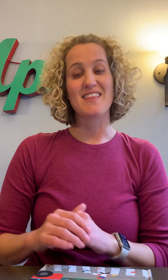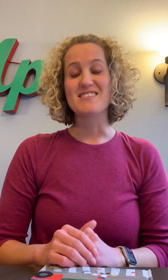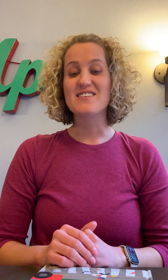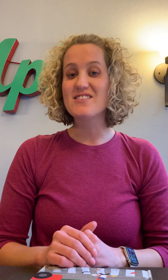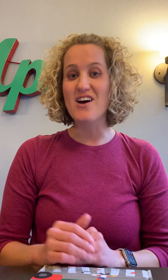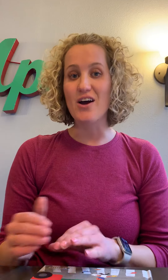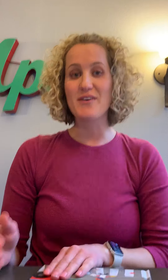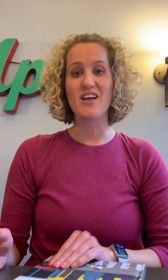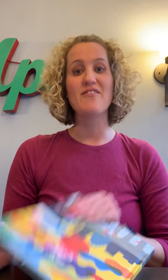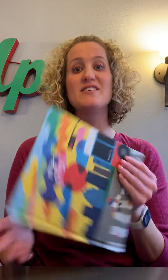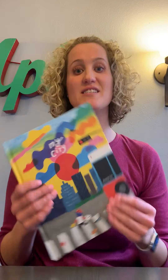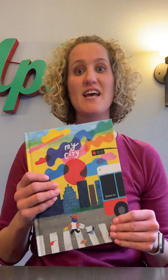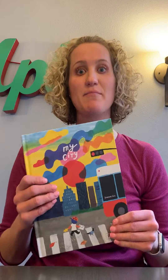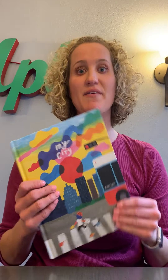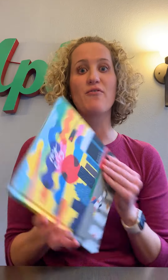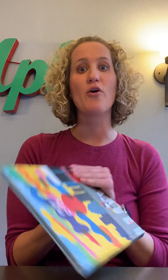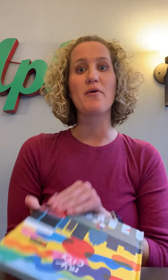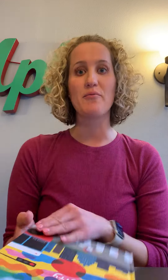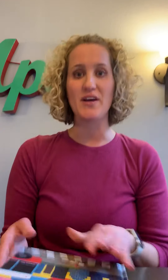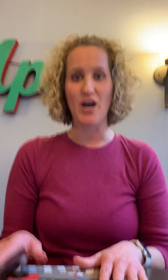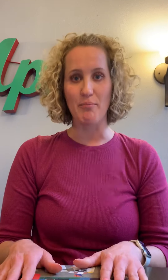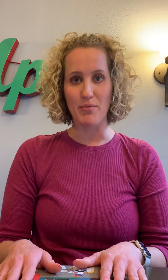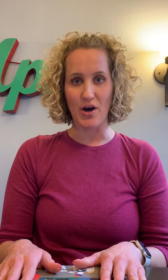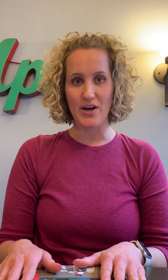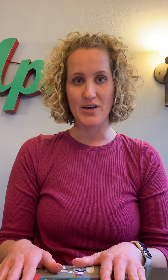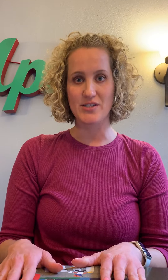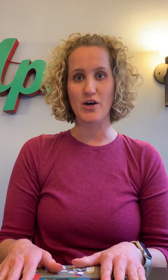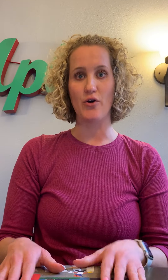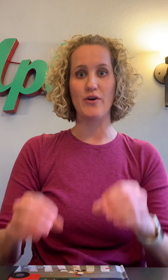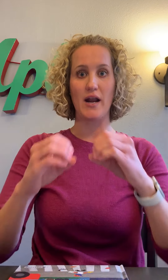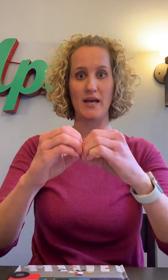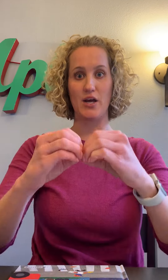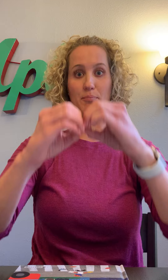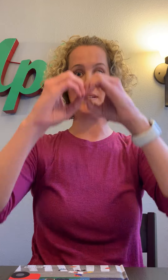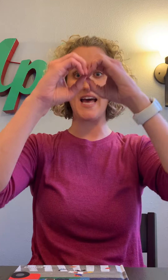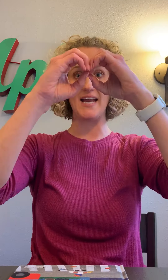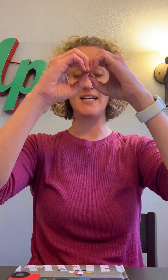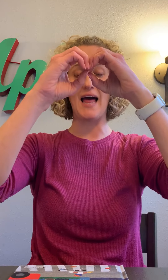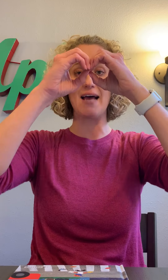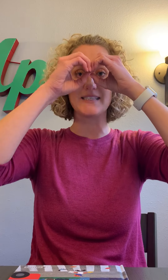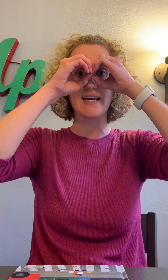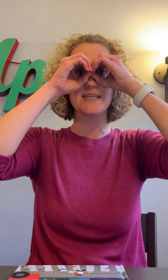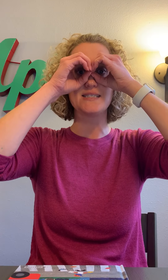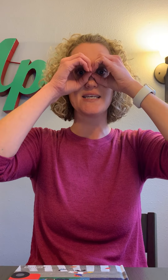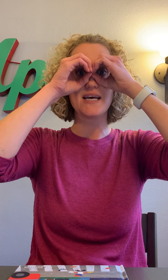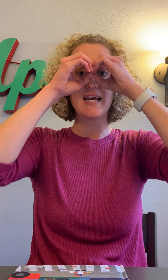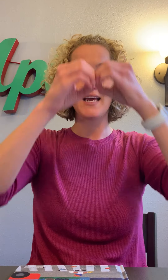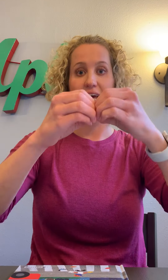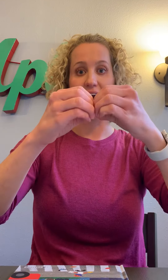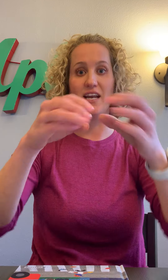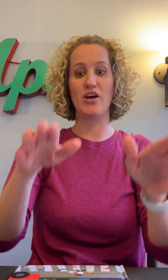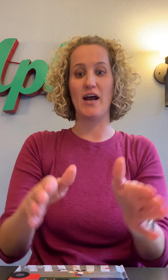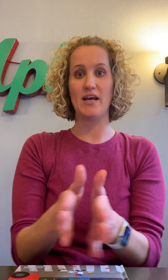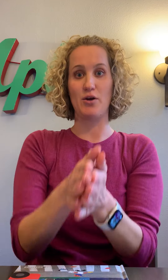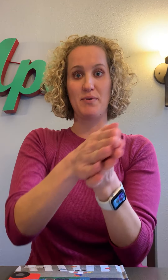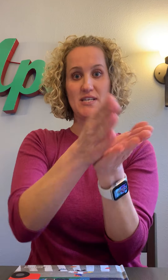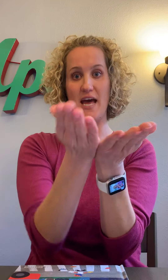This is a song we love to sing before we read a book. So you gotta get your pretend glasses, and you gotta get your pretend